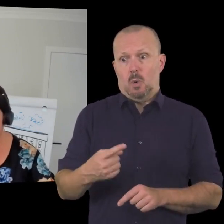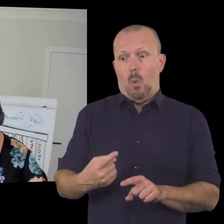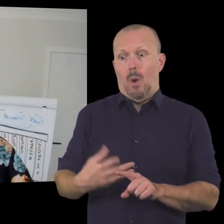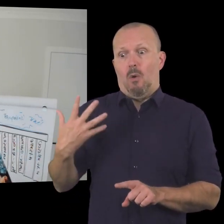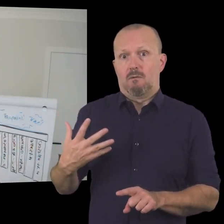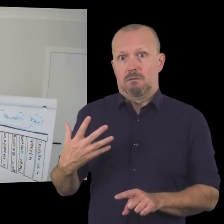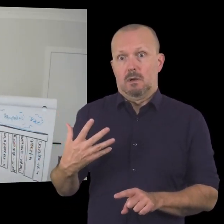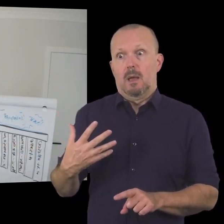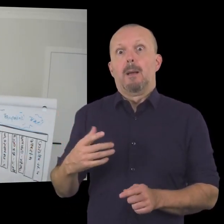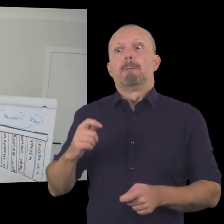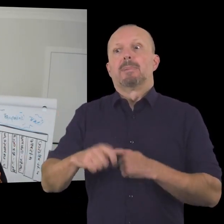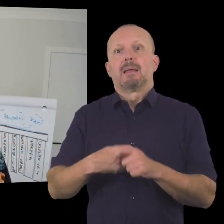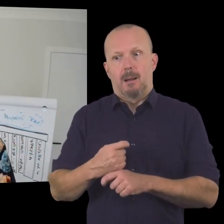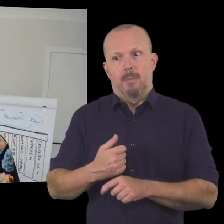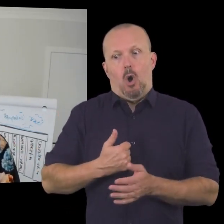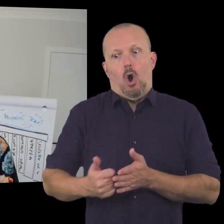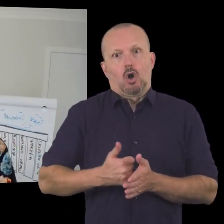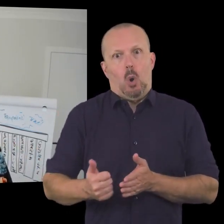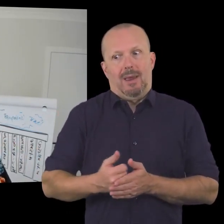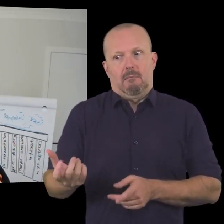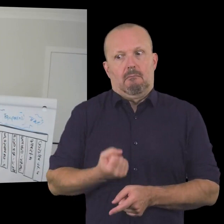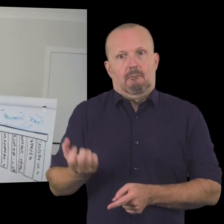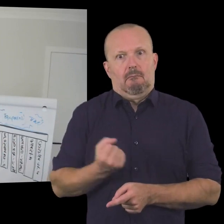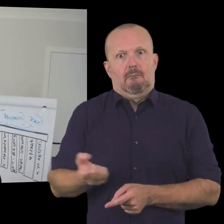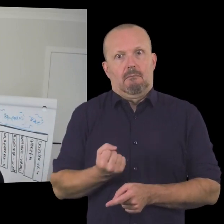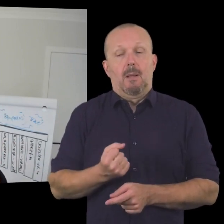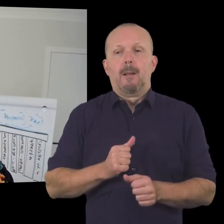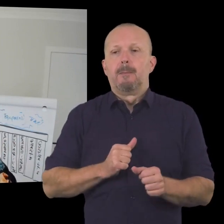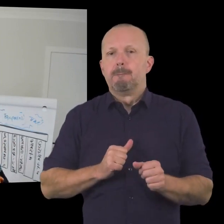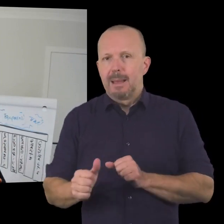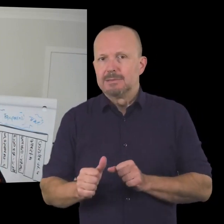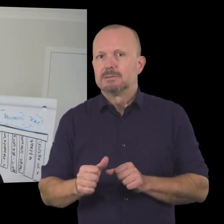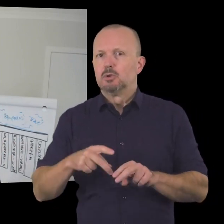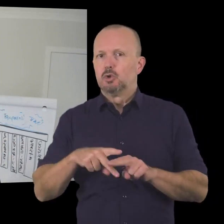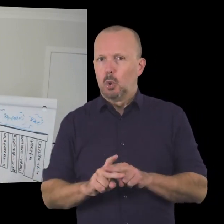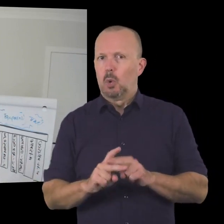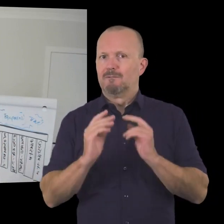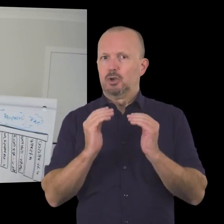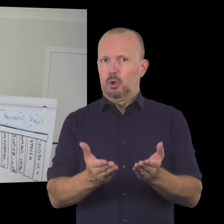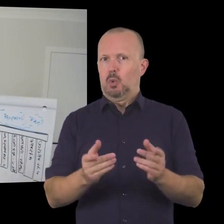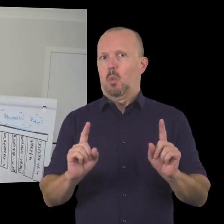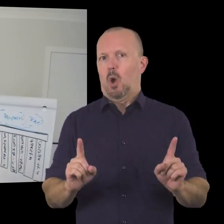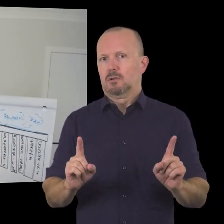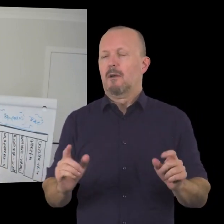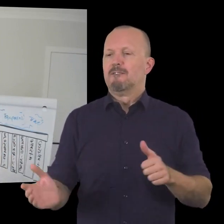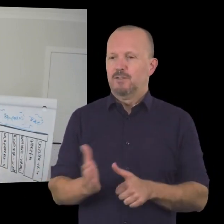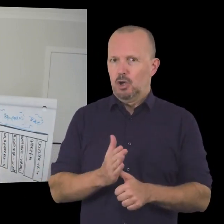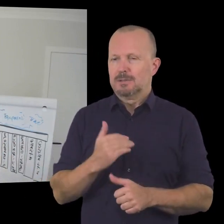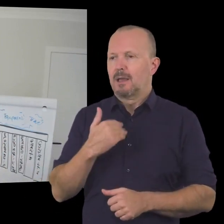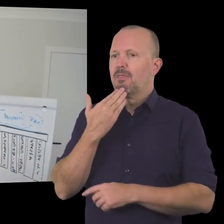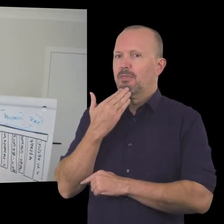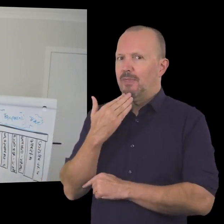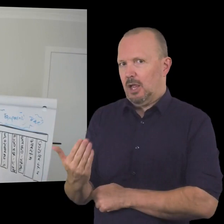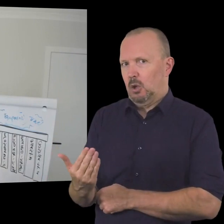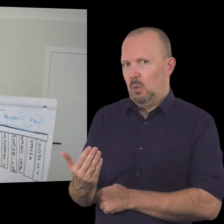terms of moving from donations as a one-off to ongoing uh the the best tool that you have in your arsenal is